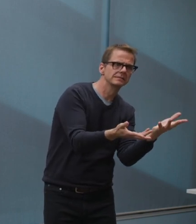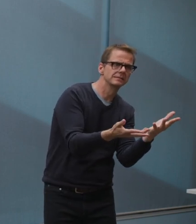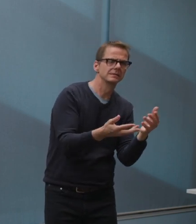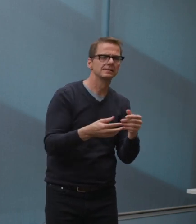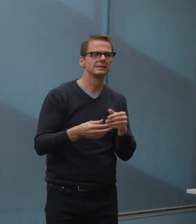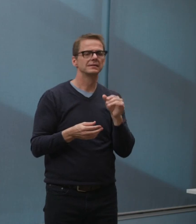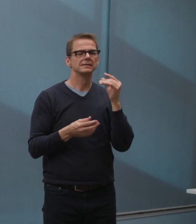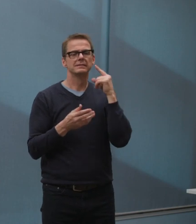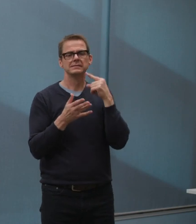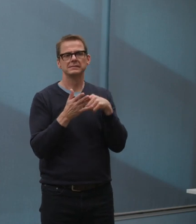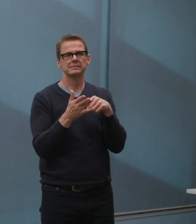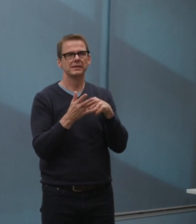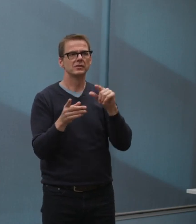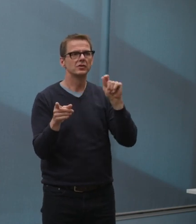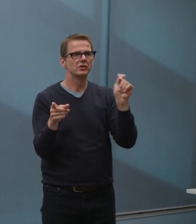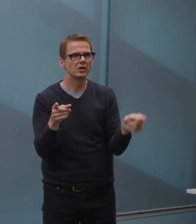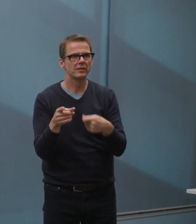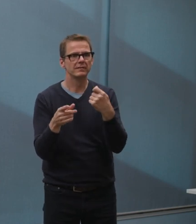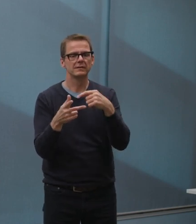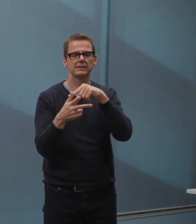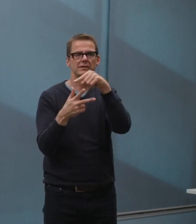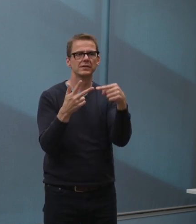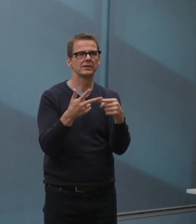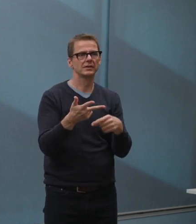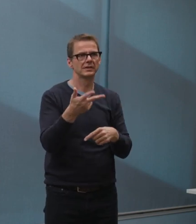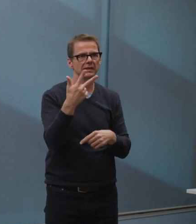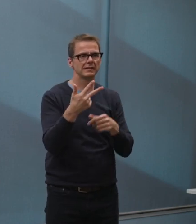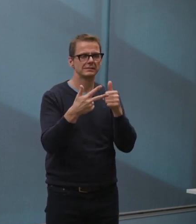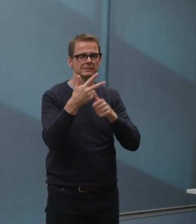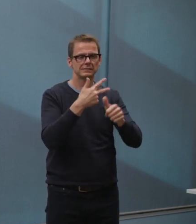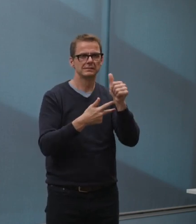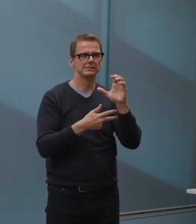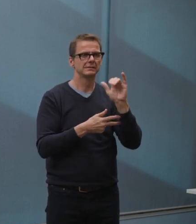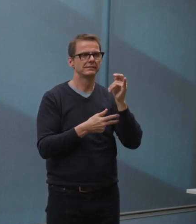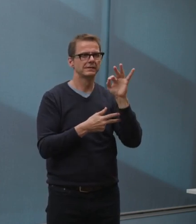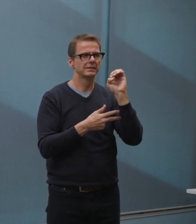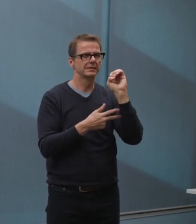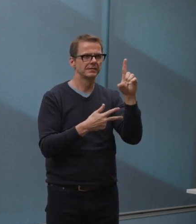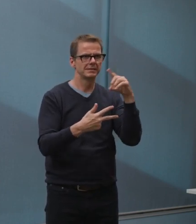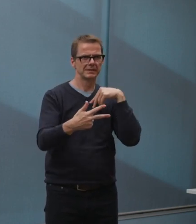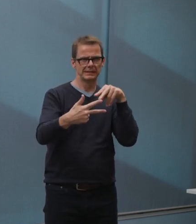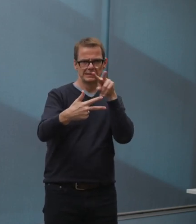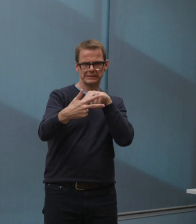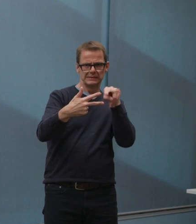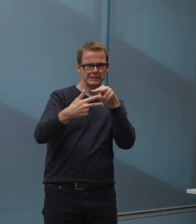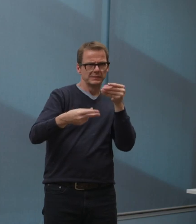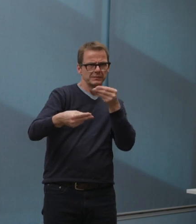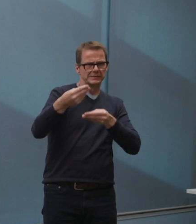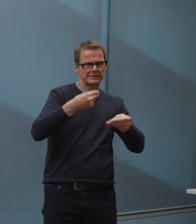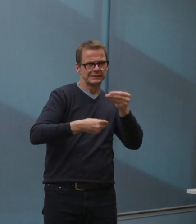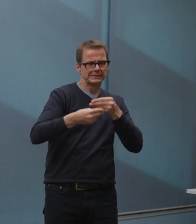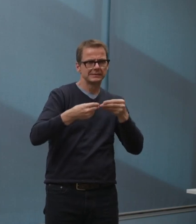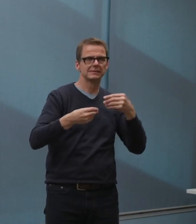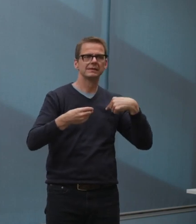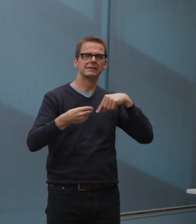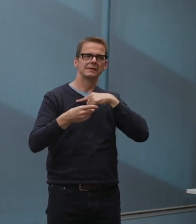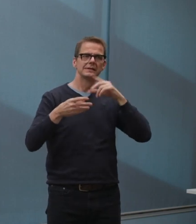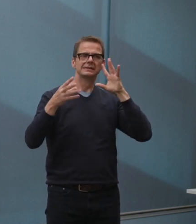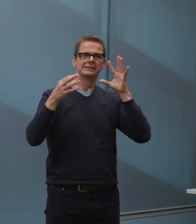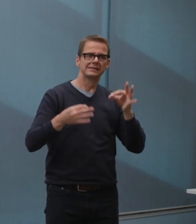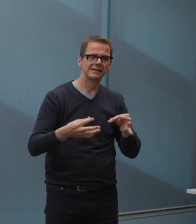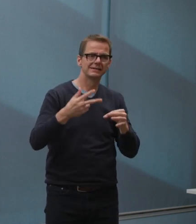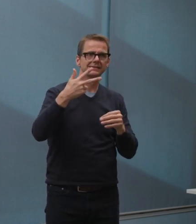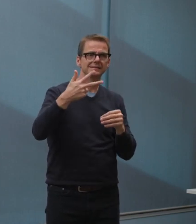to cover the fixed costs. And so, you know, we're going to have to be quite selective on the cost side, but also